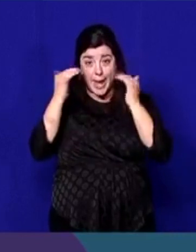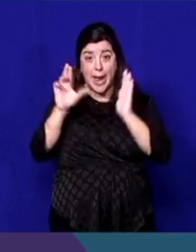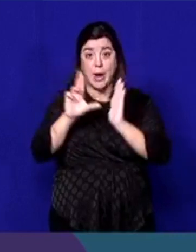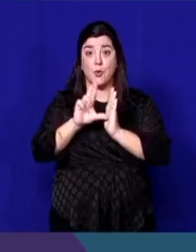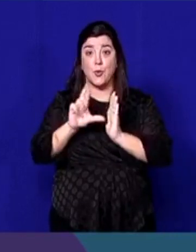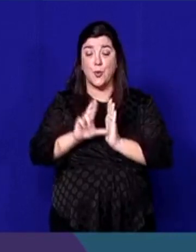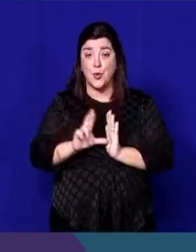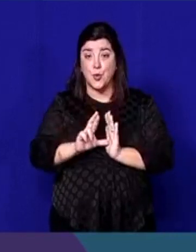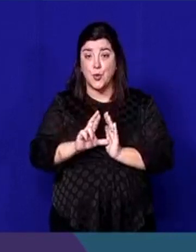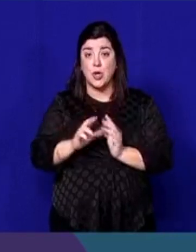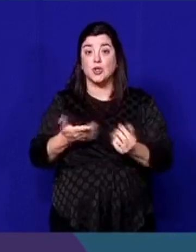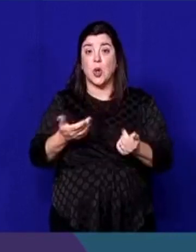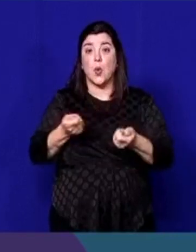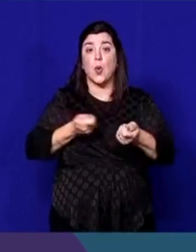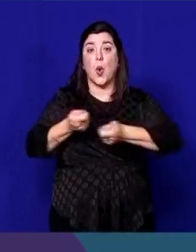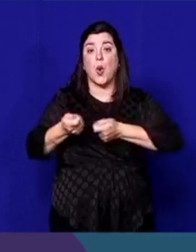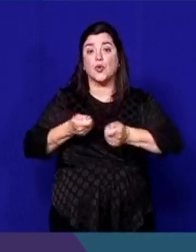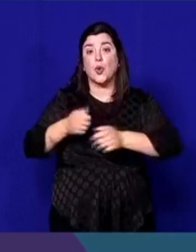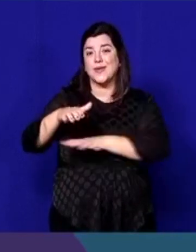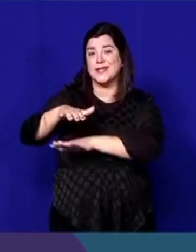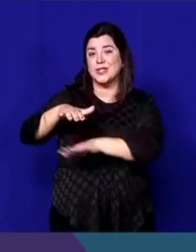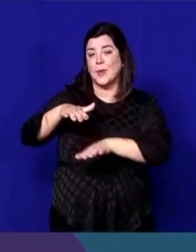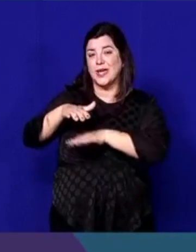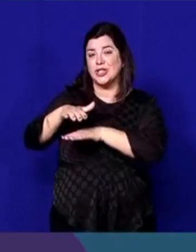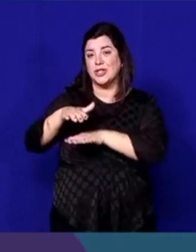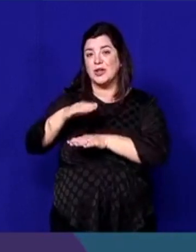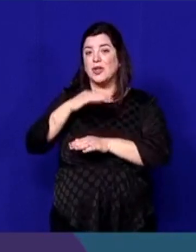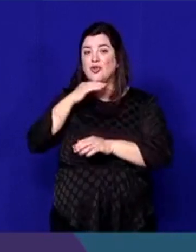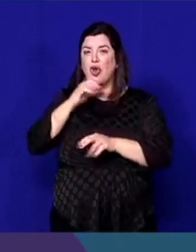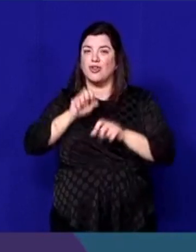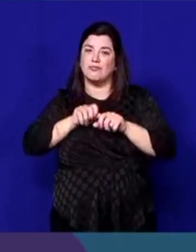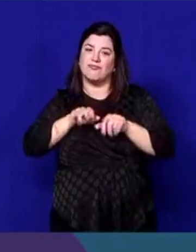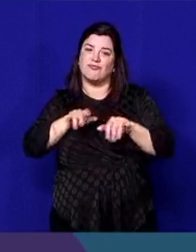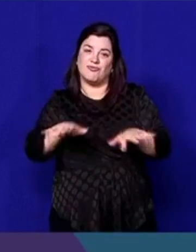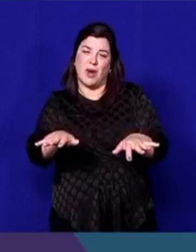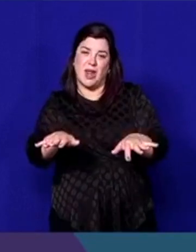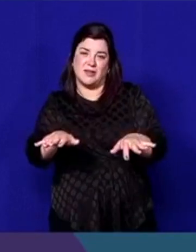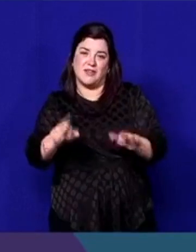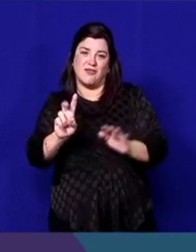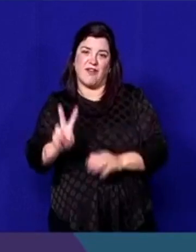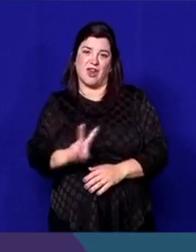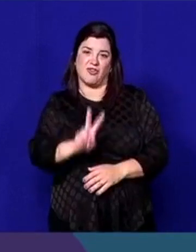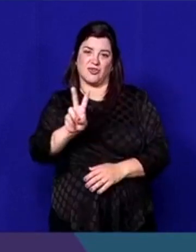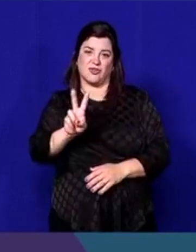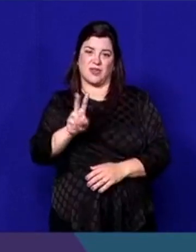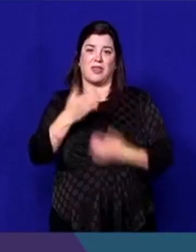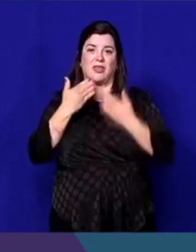and continue to prevent the spread of the virus in our community. Thank you.